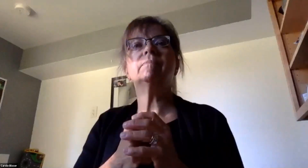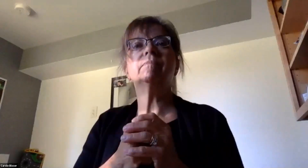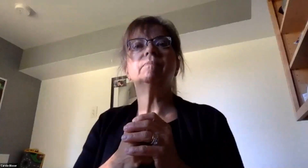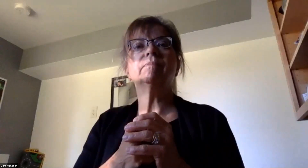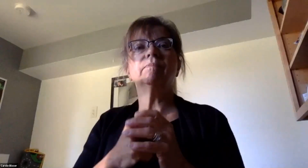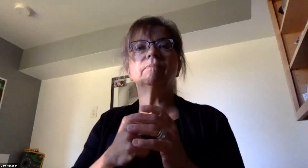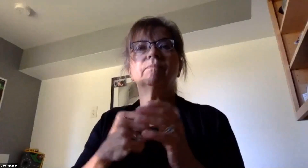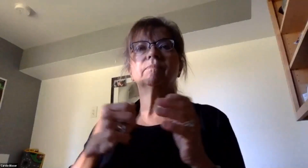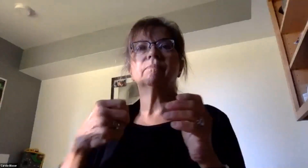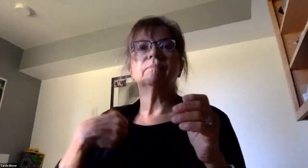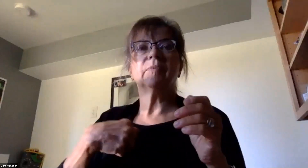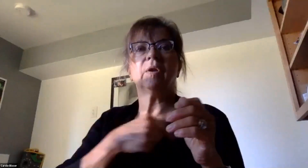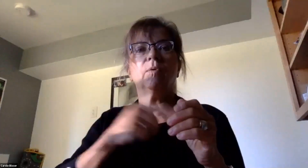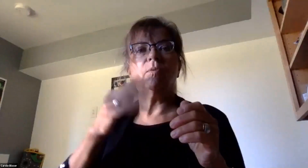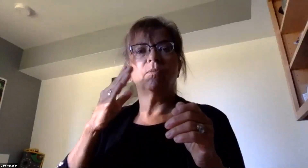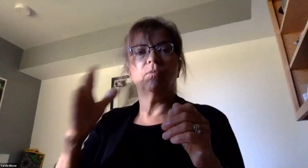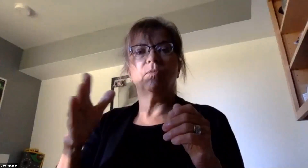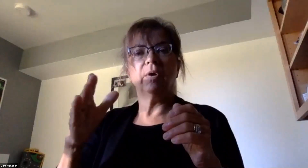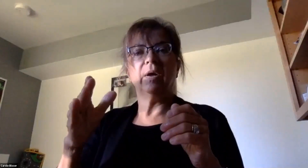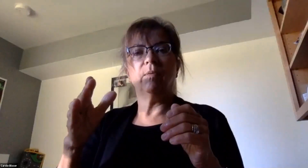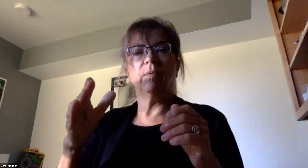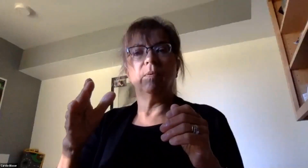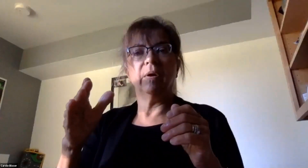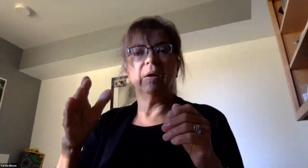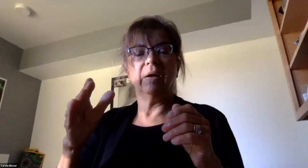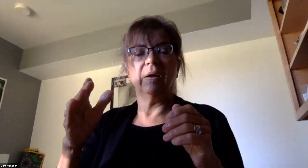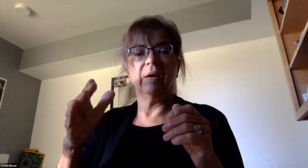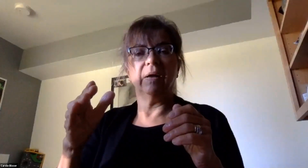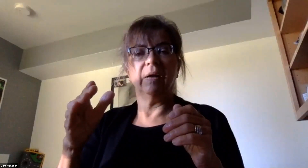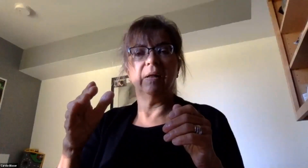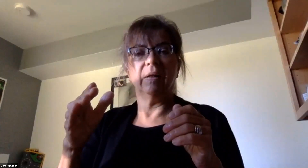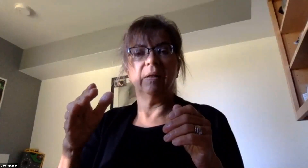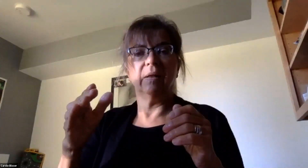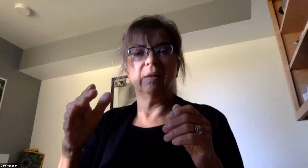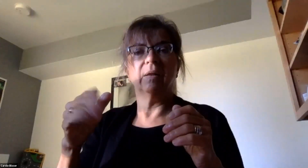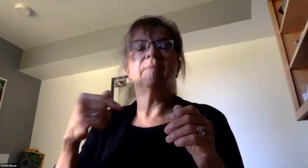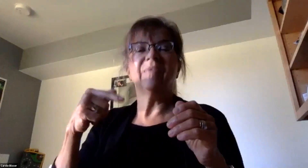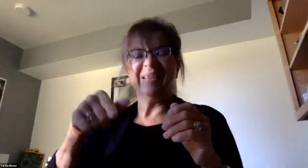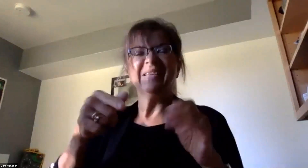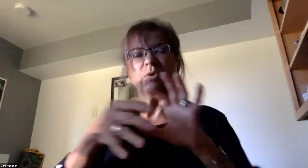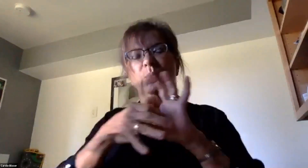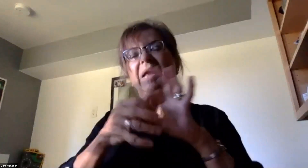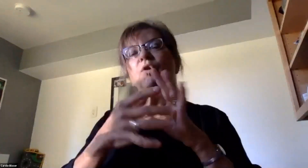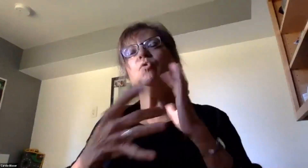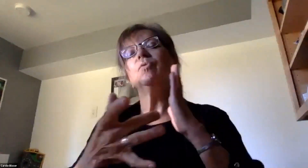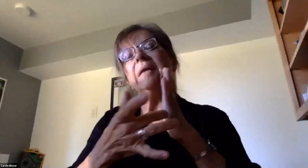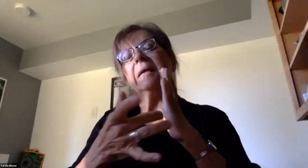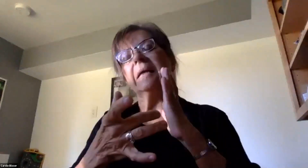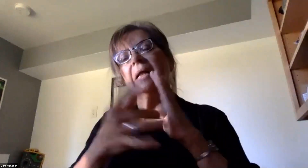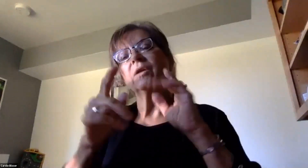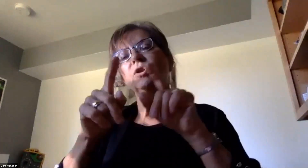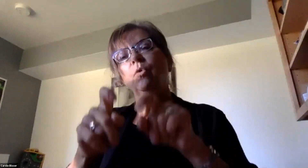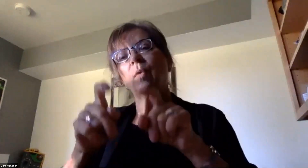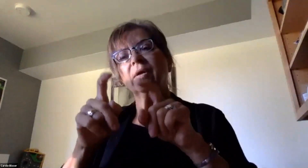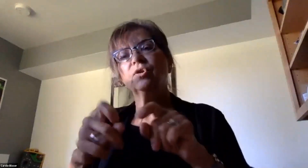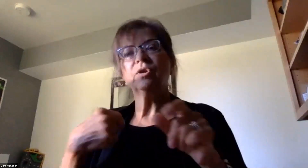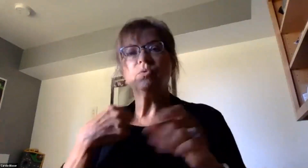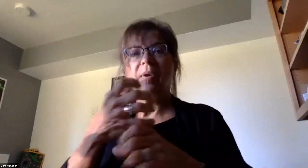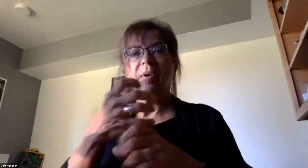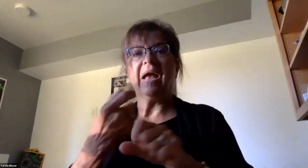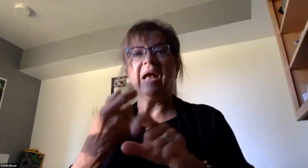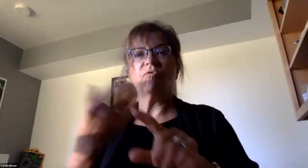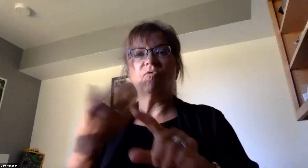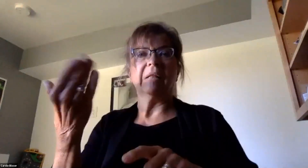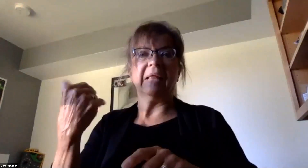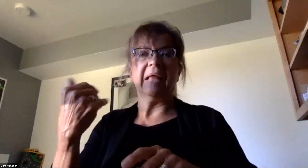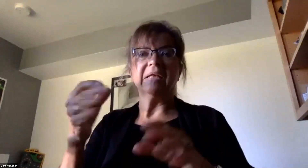will bring us back for the technology questions that were received via our last form as